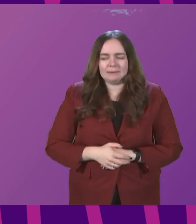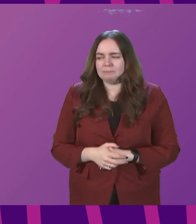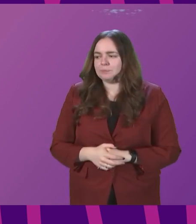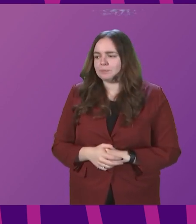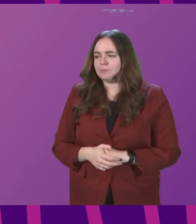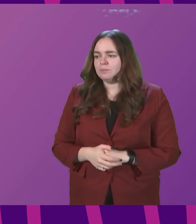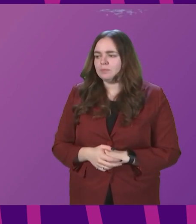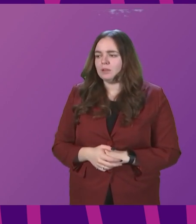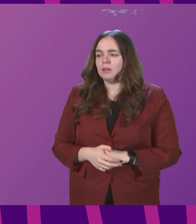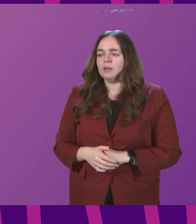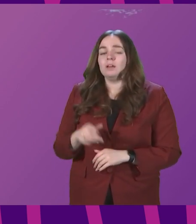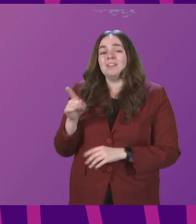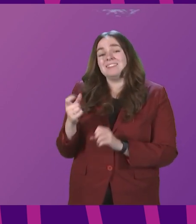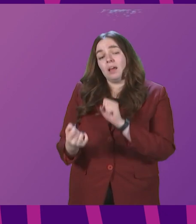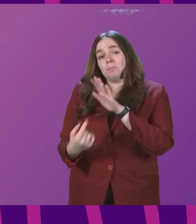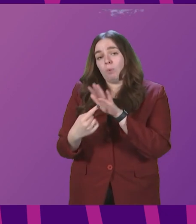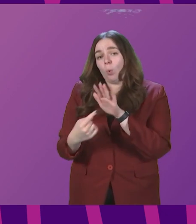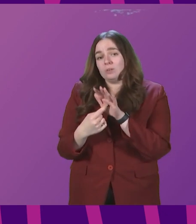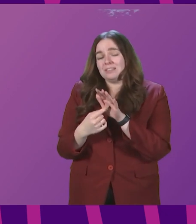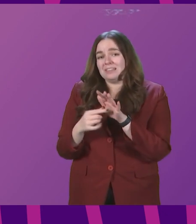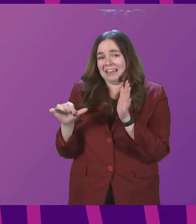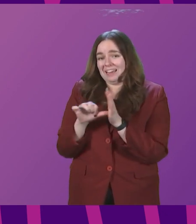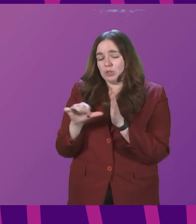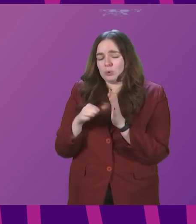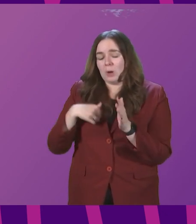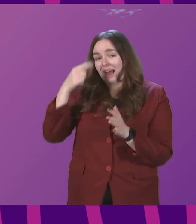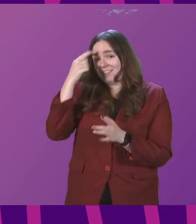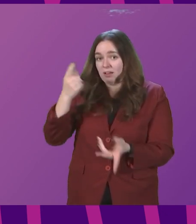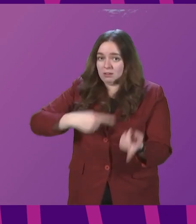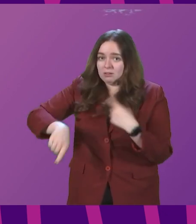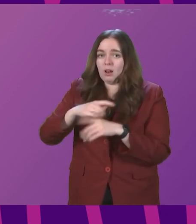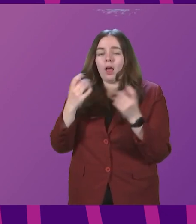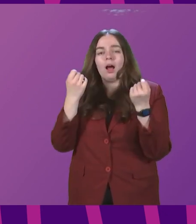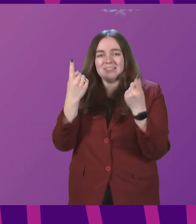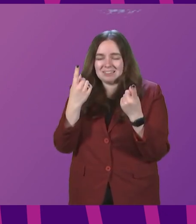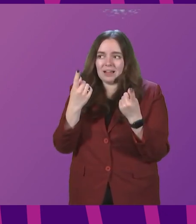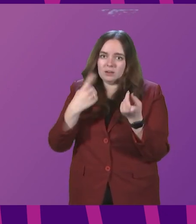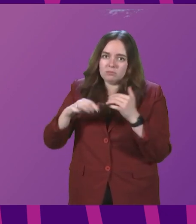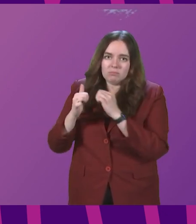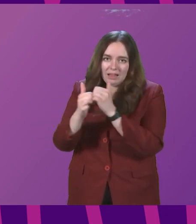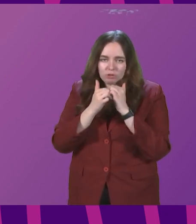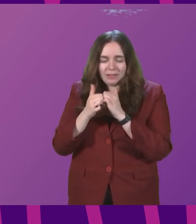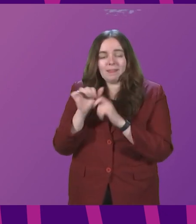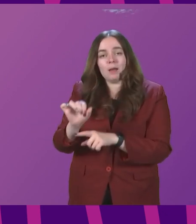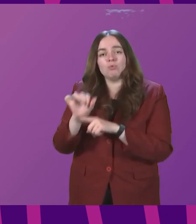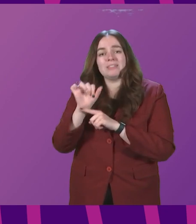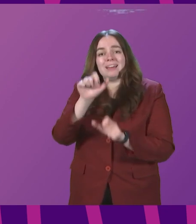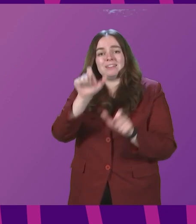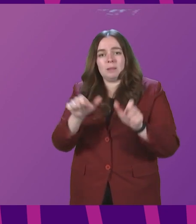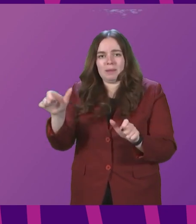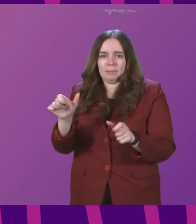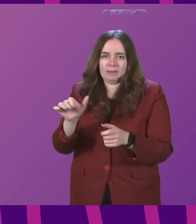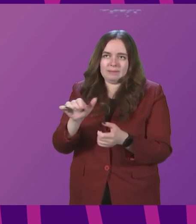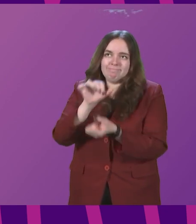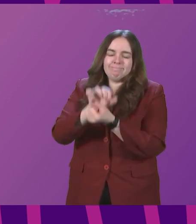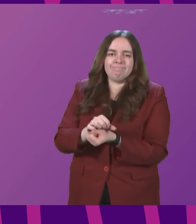This is obviously an important issue, and I think everybody understands and agrees that protecting those in care homes who are